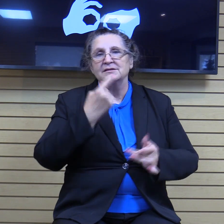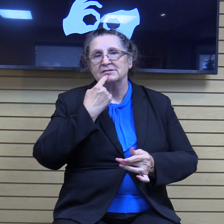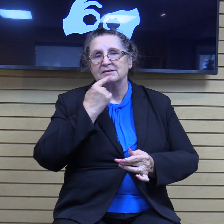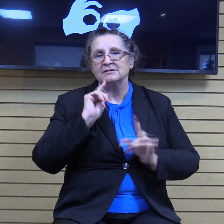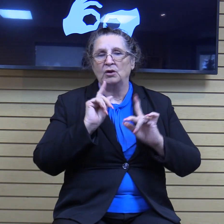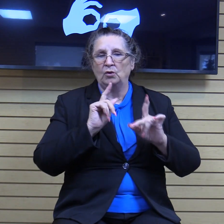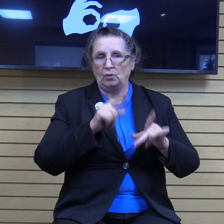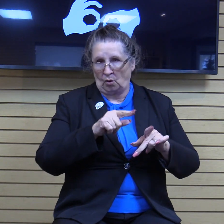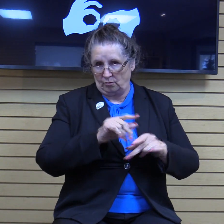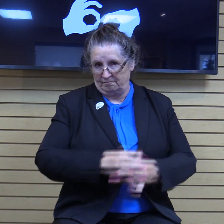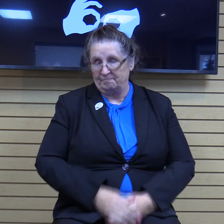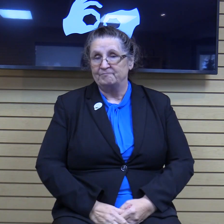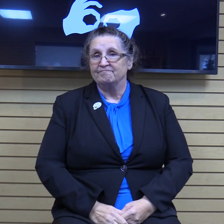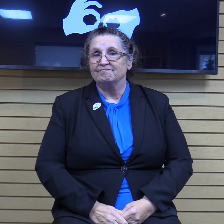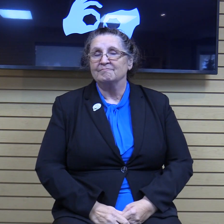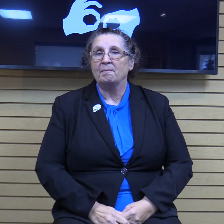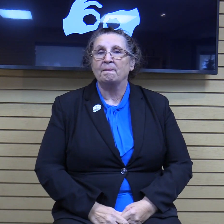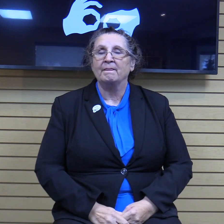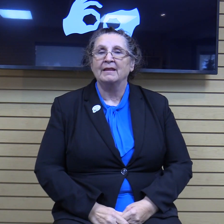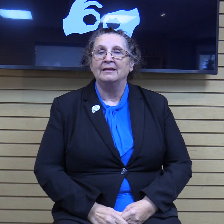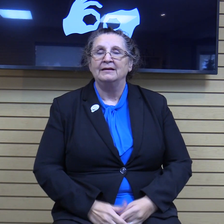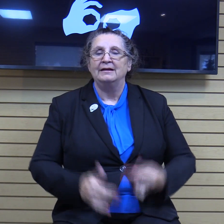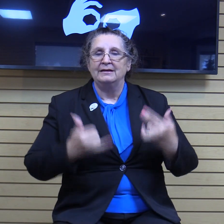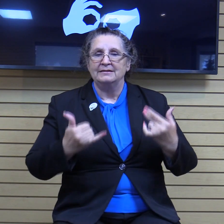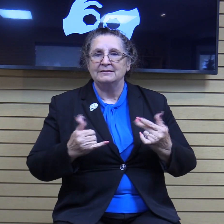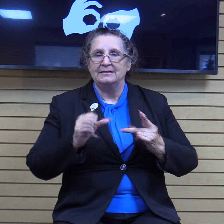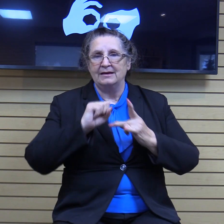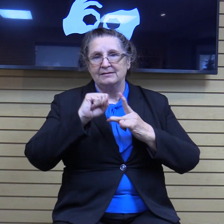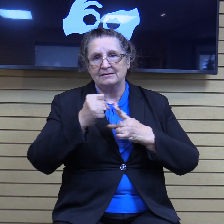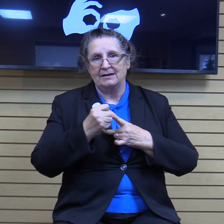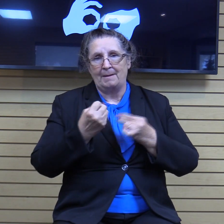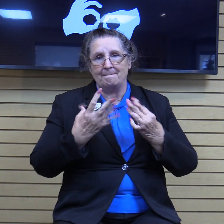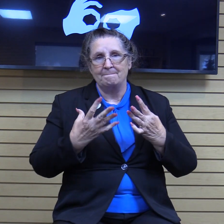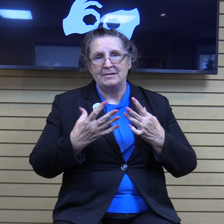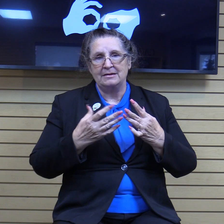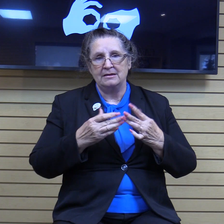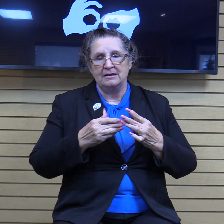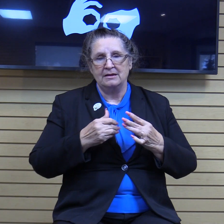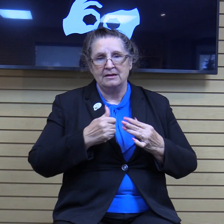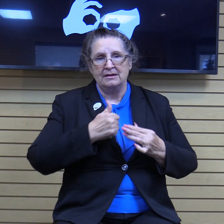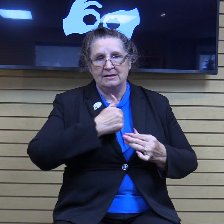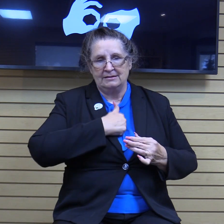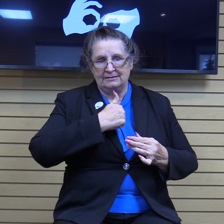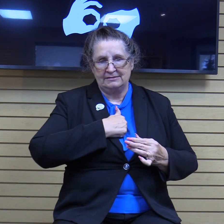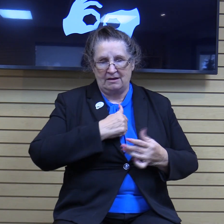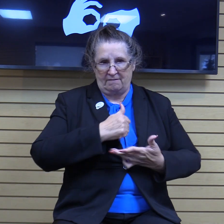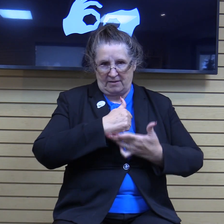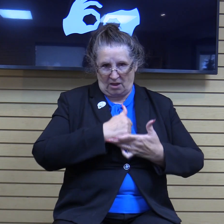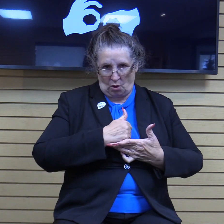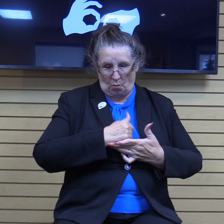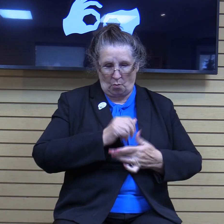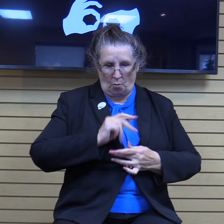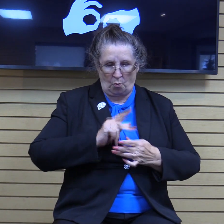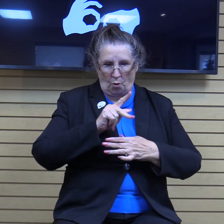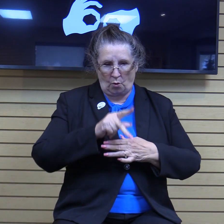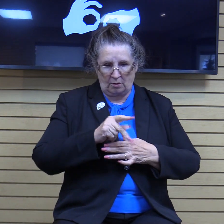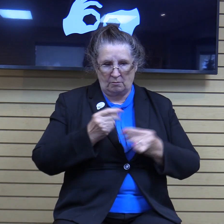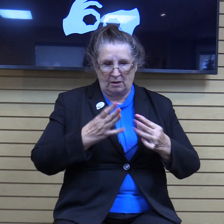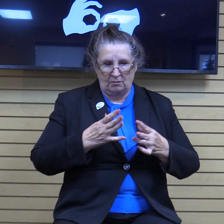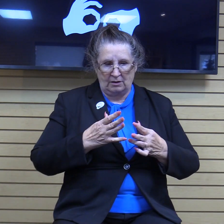go? You know, in today's society, there are many self-help programs, many ways to band-aid issues,